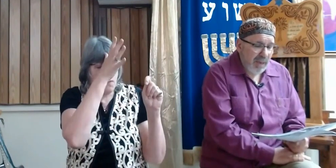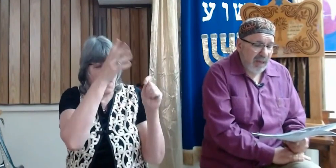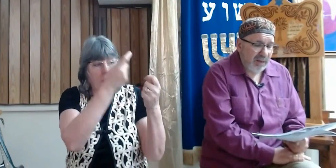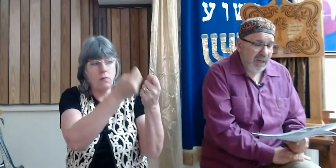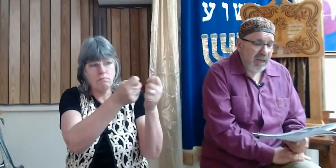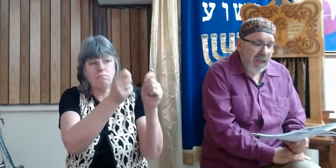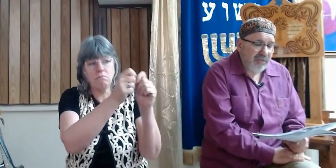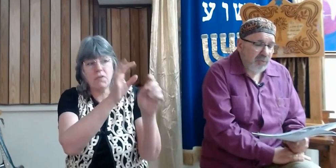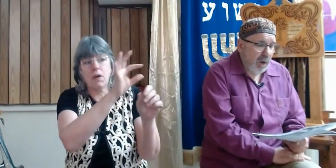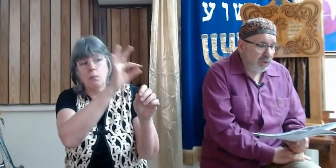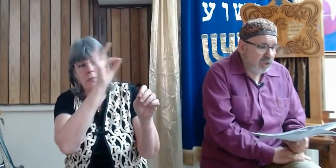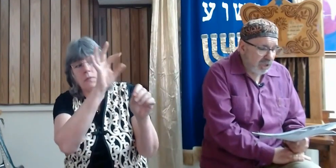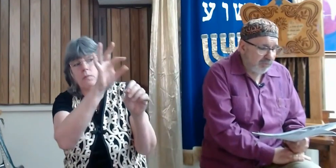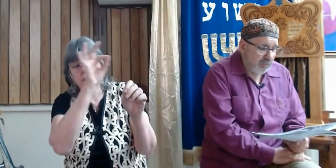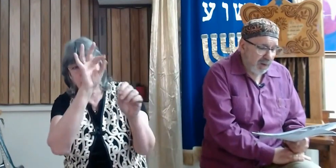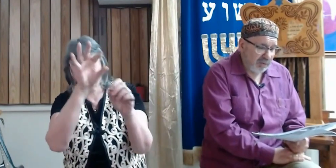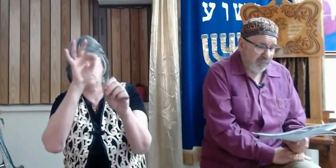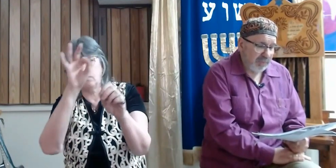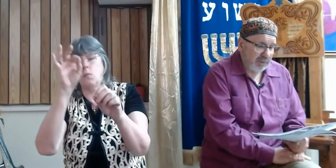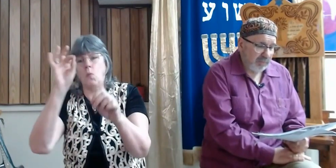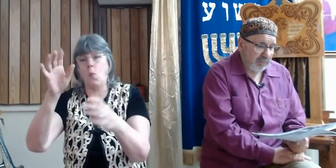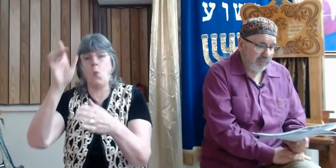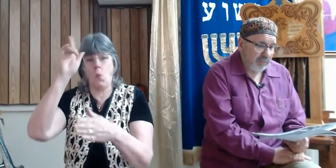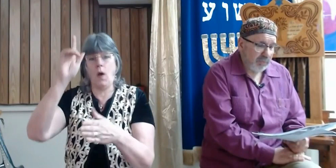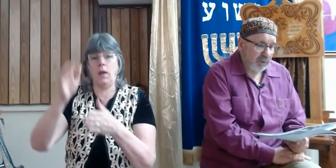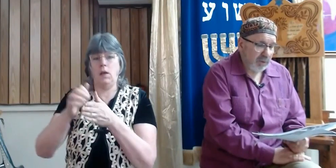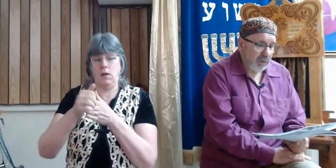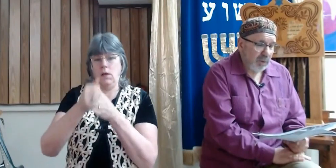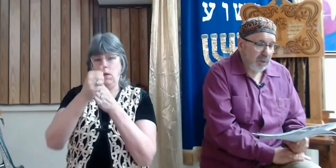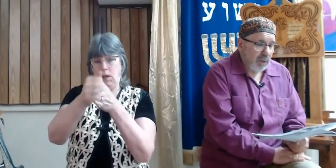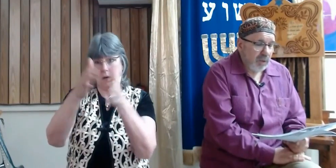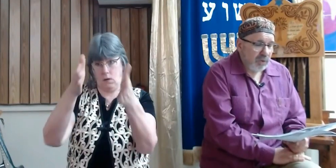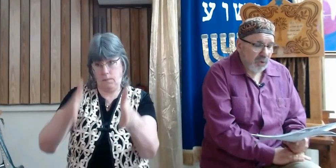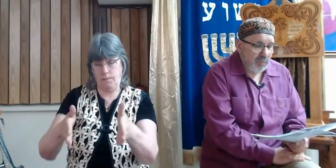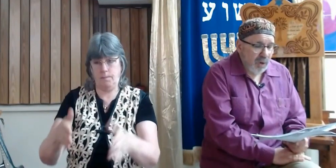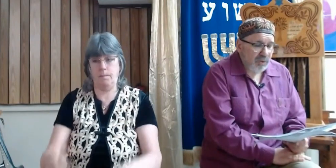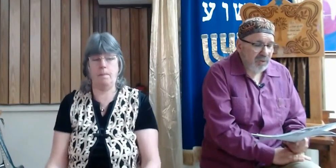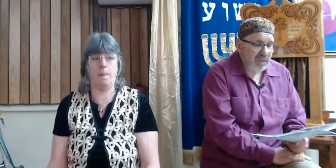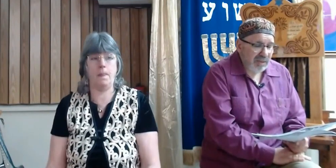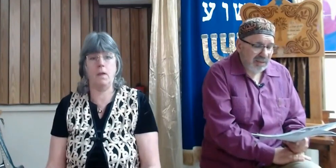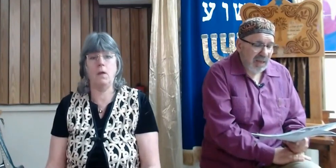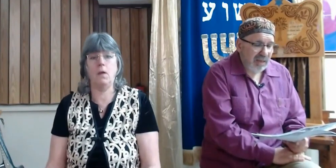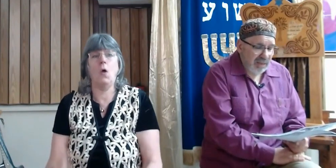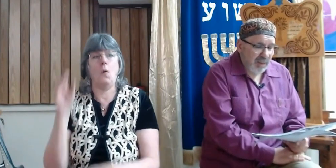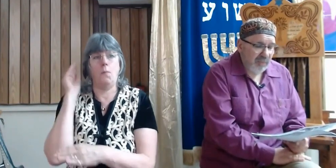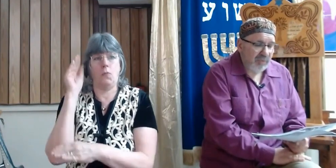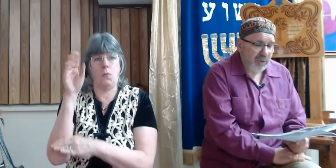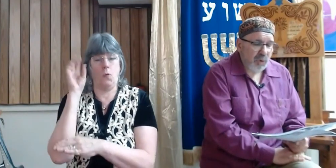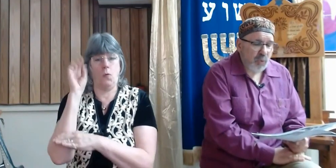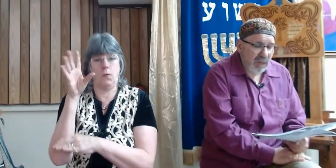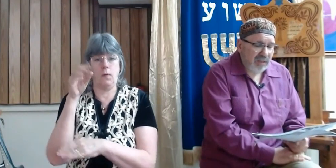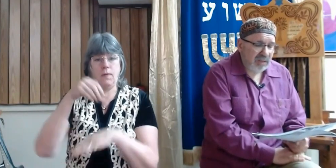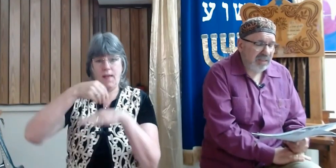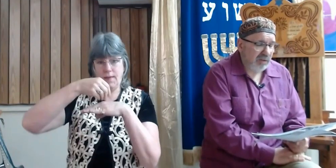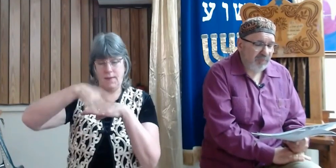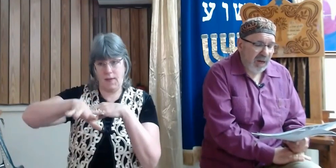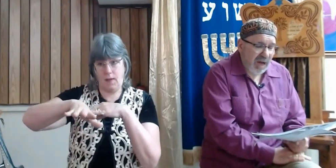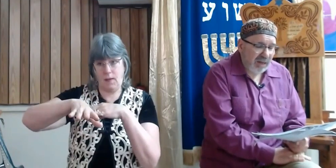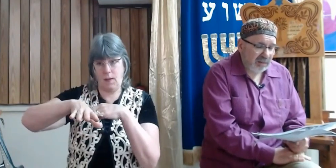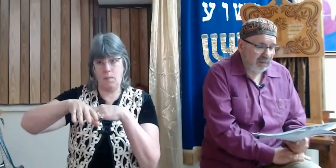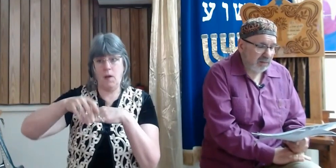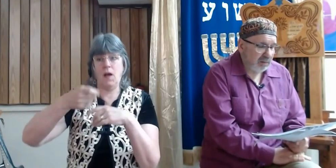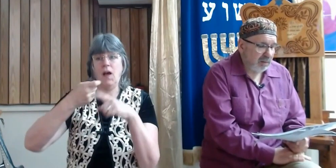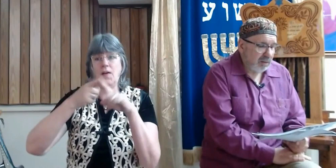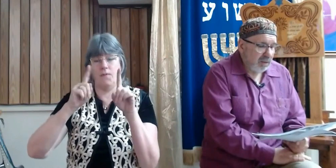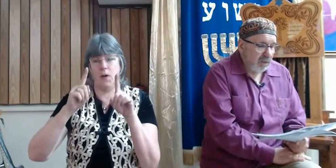send a man, everyone a chief among them. So Moses sent them from the wilderness of